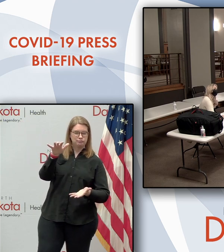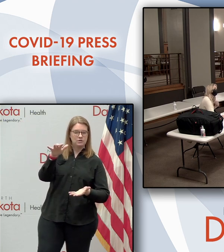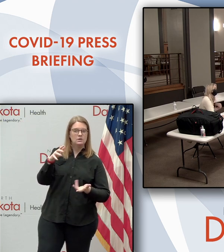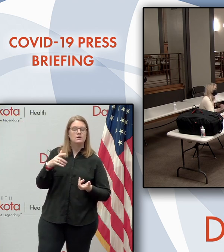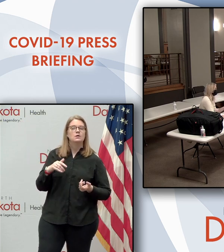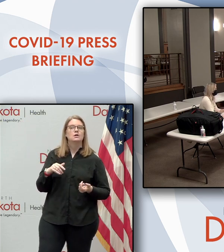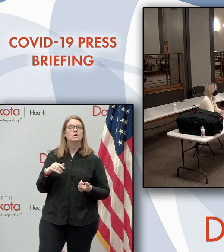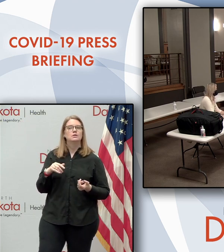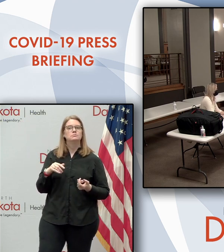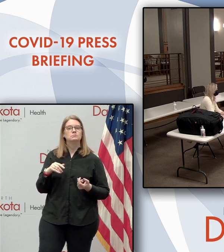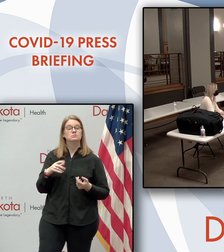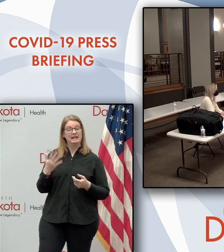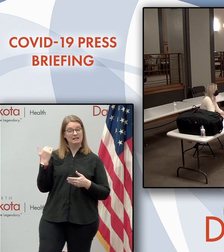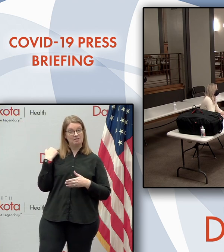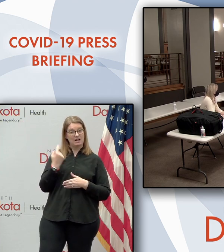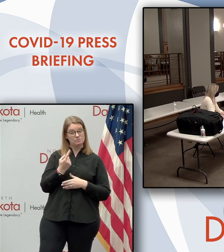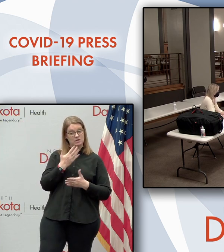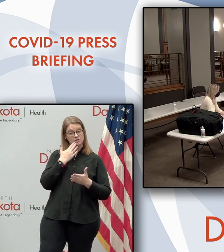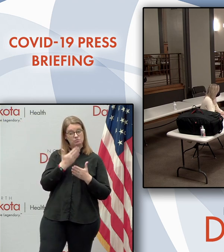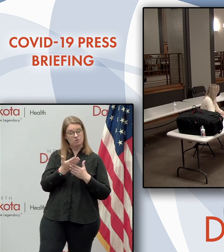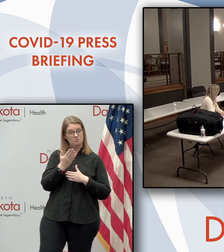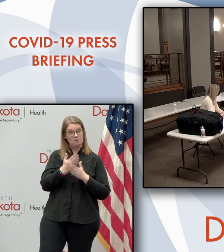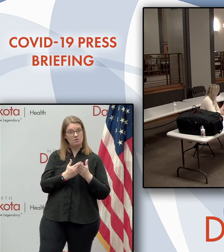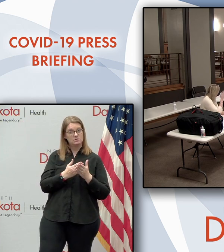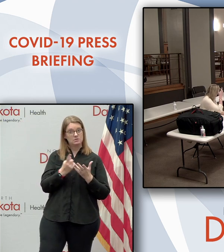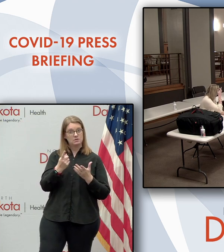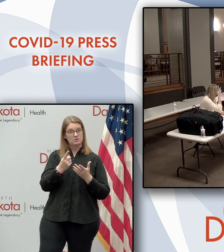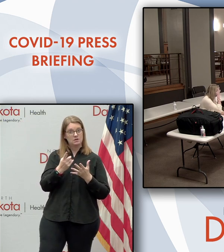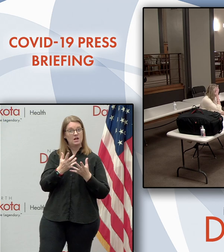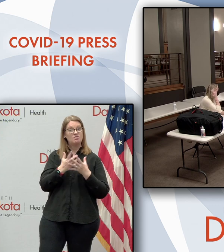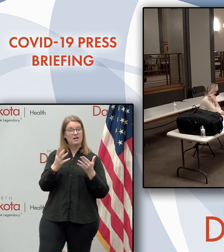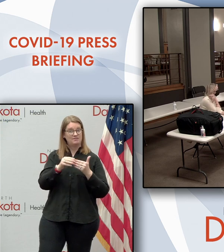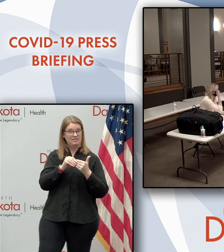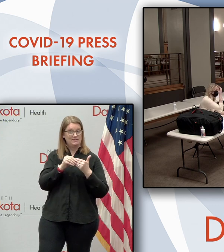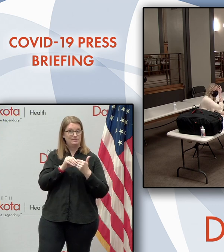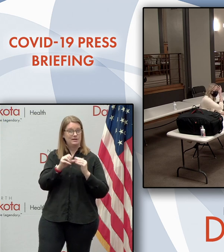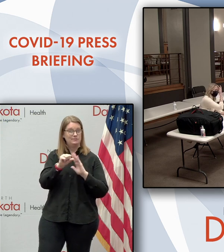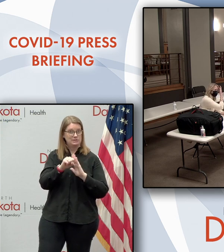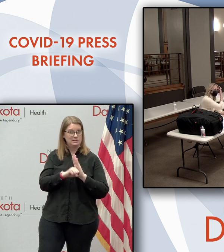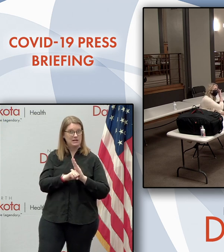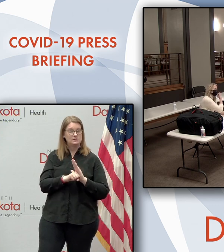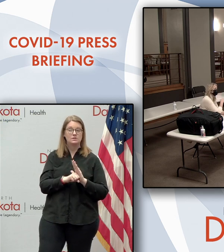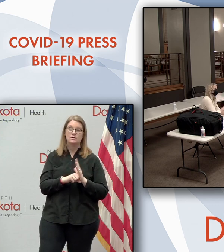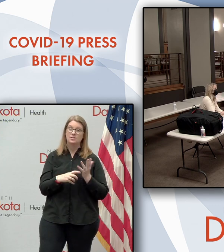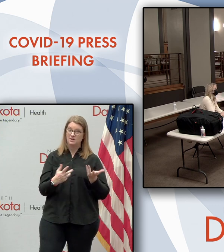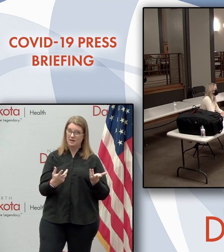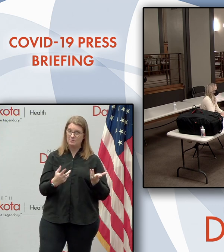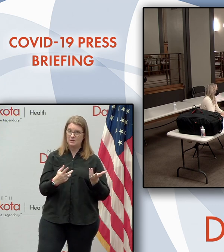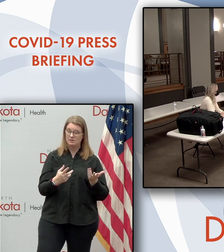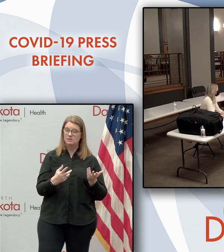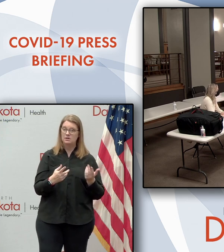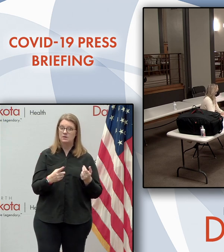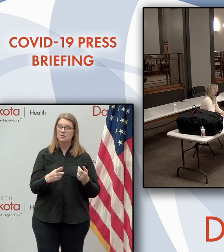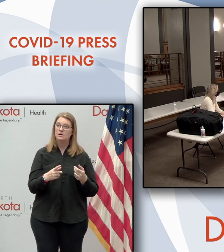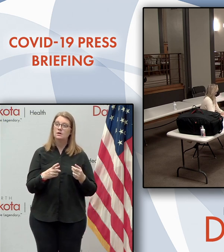there were some good elements in the last one. part of the last one was a lot of flexibility for states. I mean, they gave quite strict guidelines that it